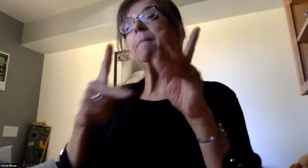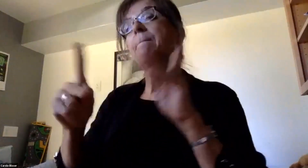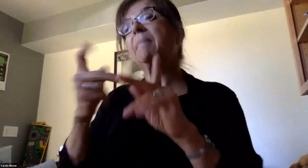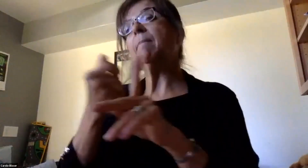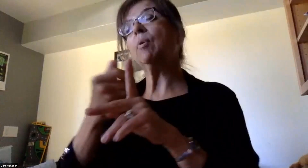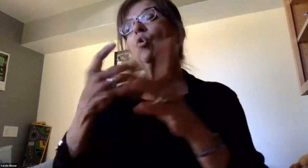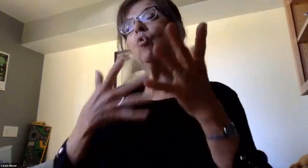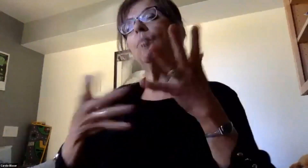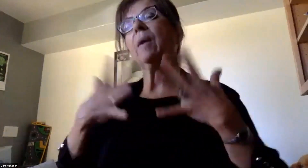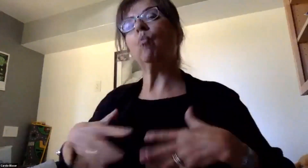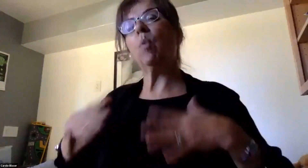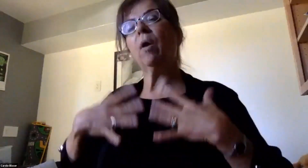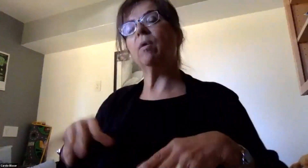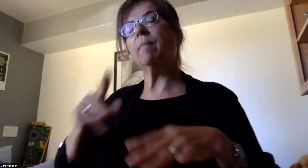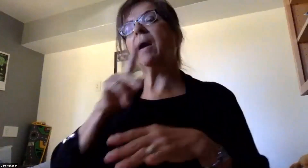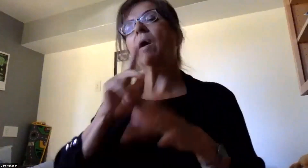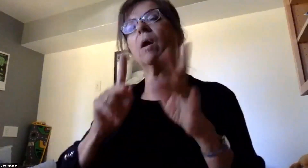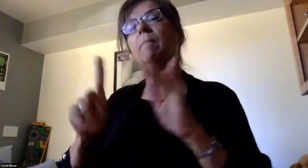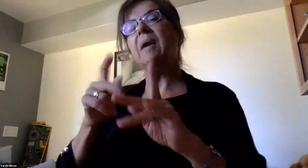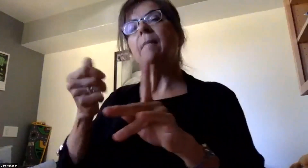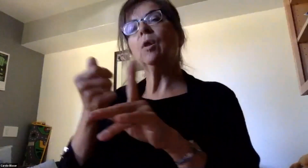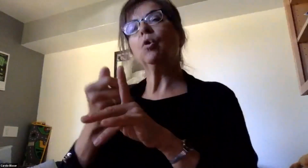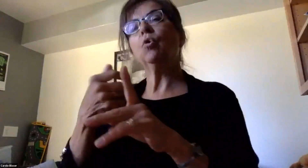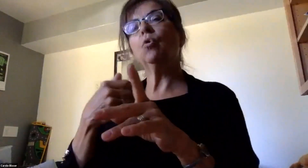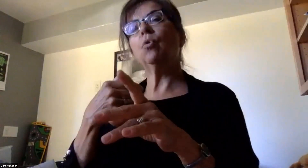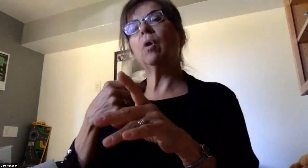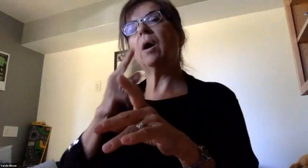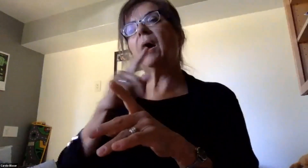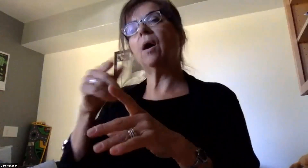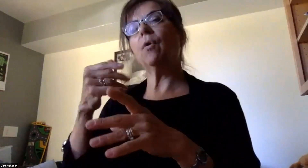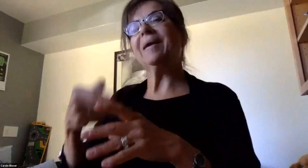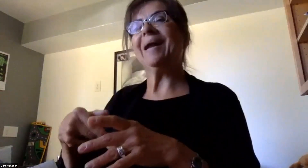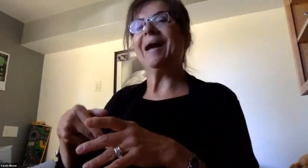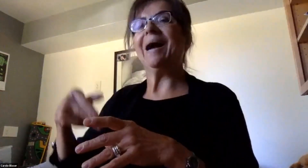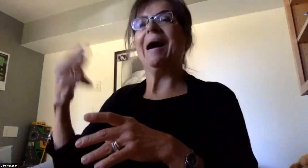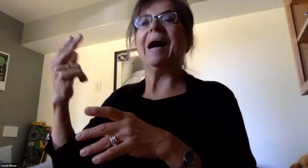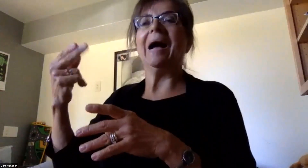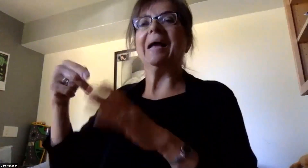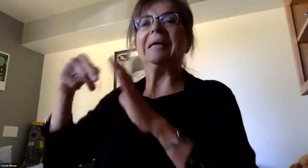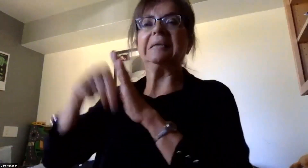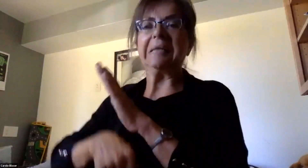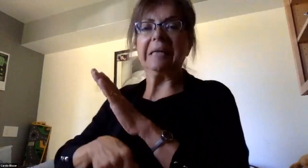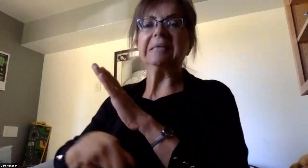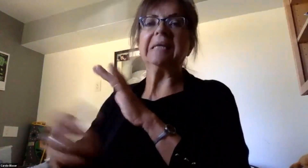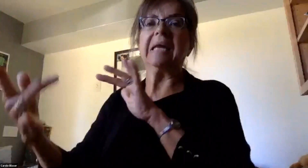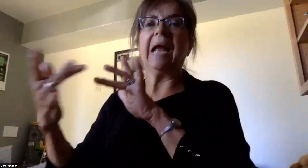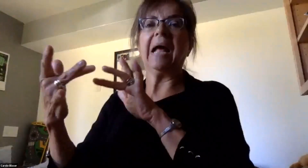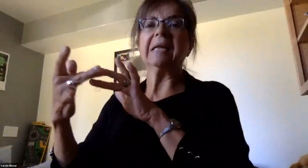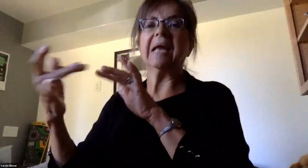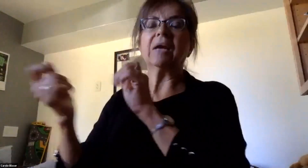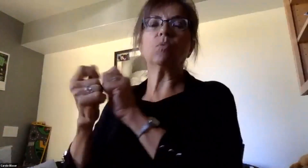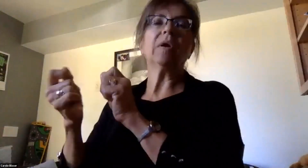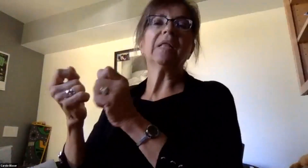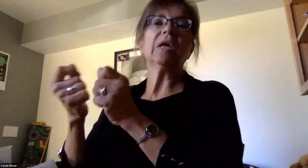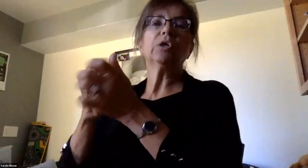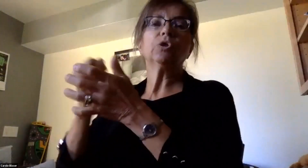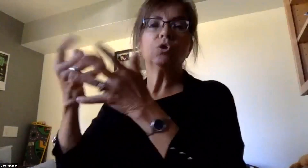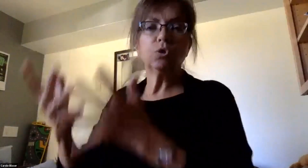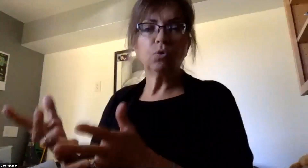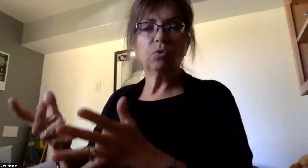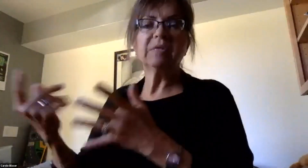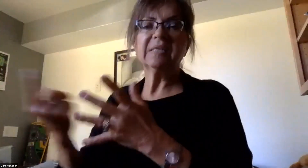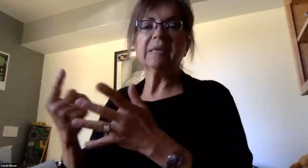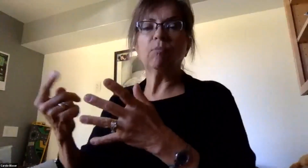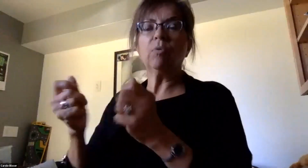wearing a gown are those who may come in high intensity contact with a student or an individual handling waste.